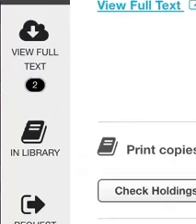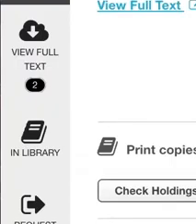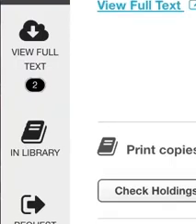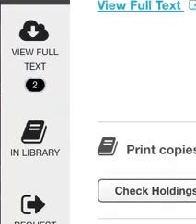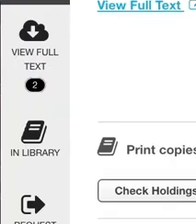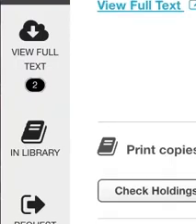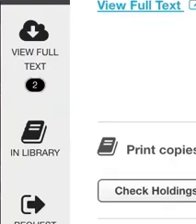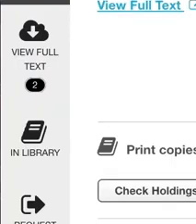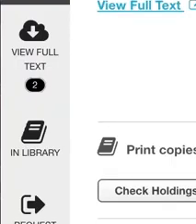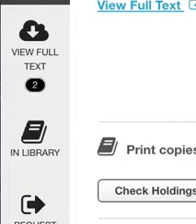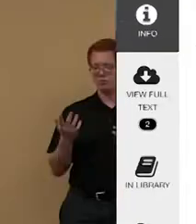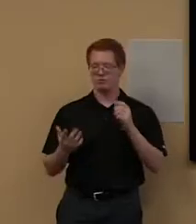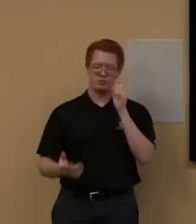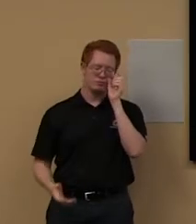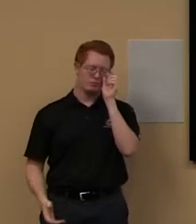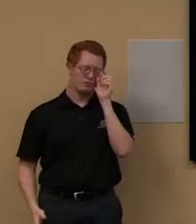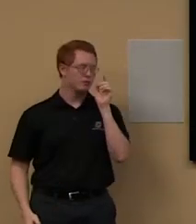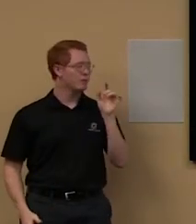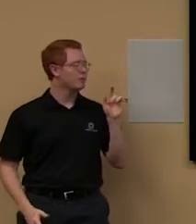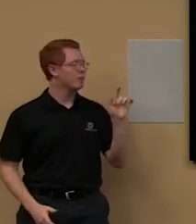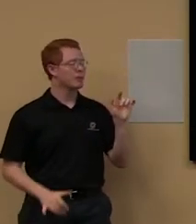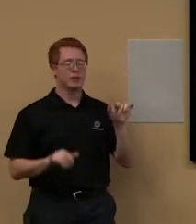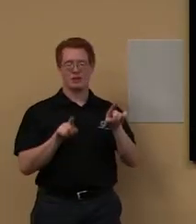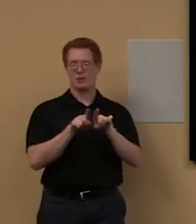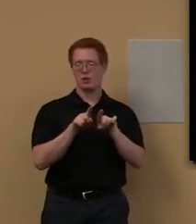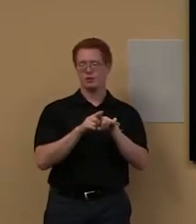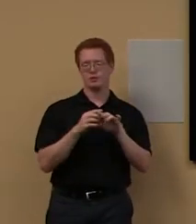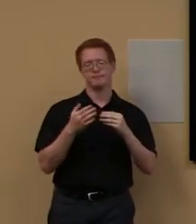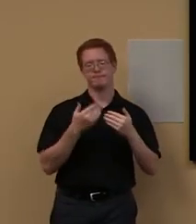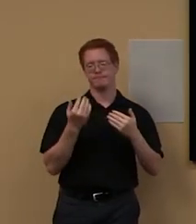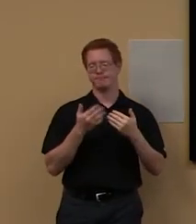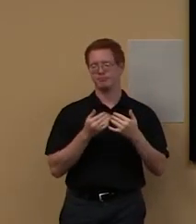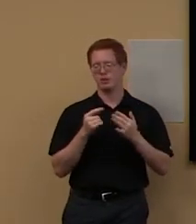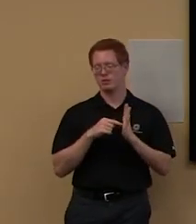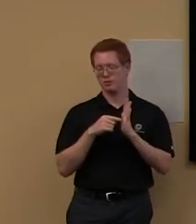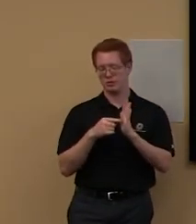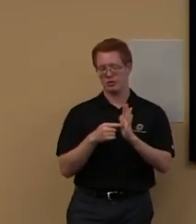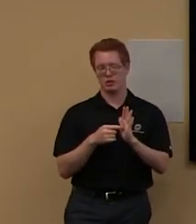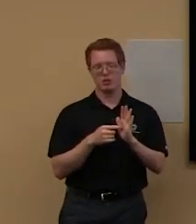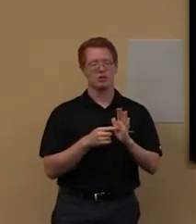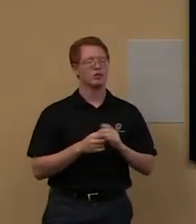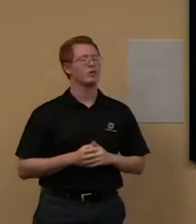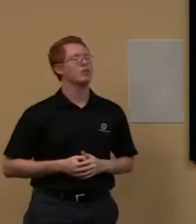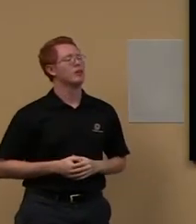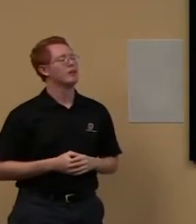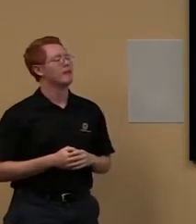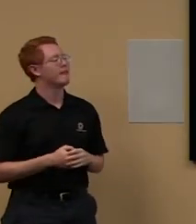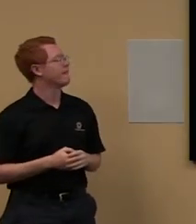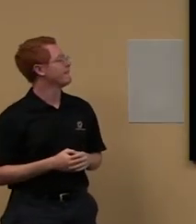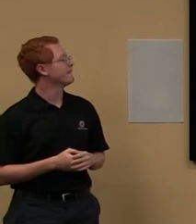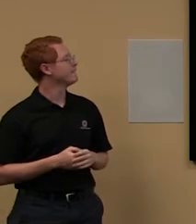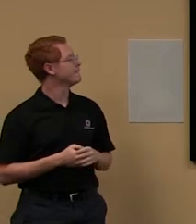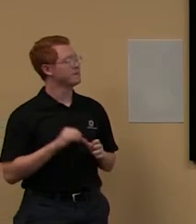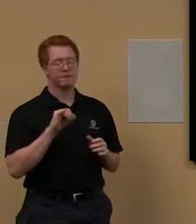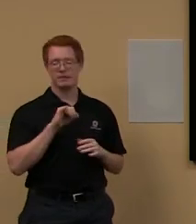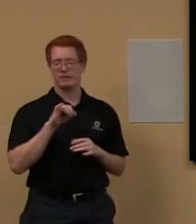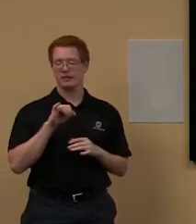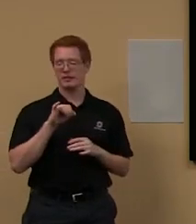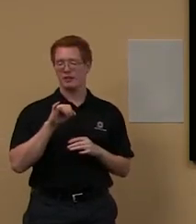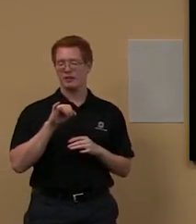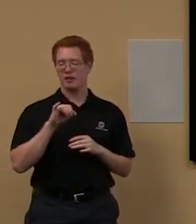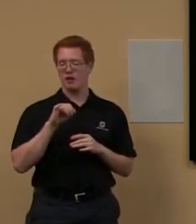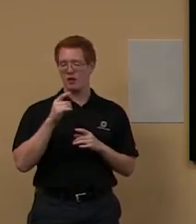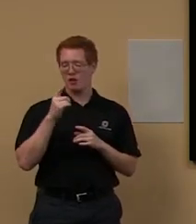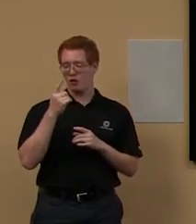So, and that is, that is also pretty easy. So, for instance, to do, to, to order either, um, interlibrary loan